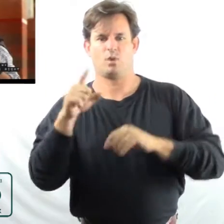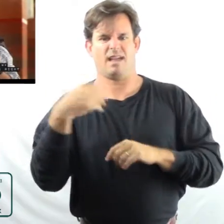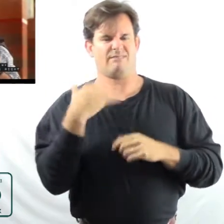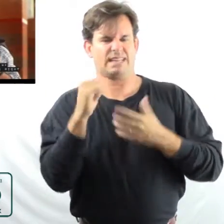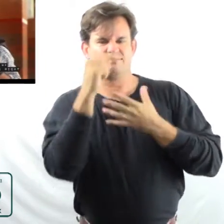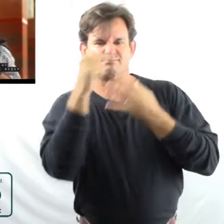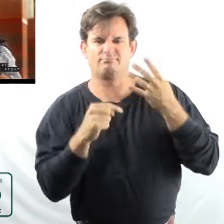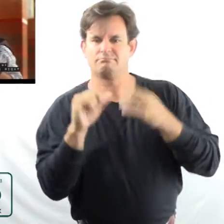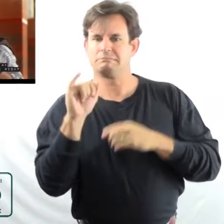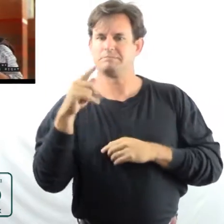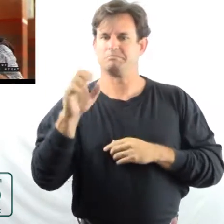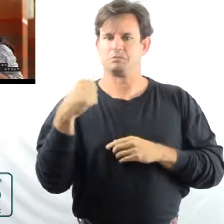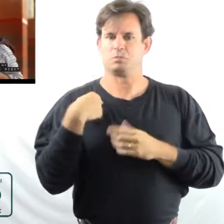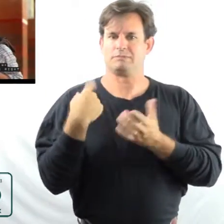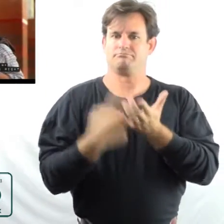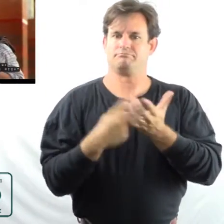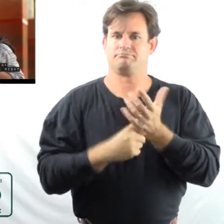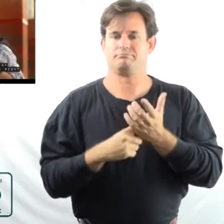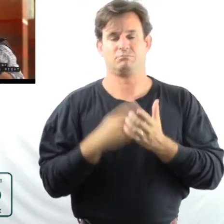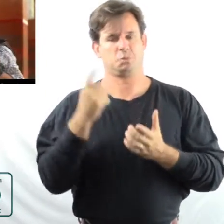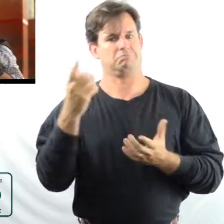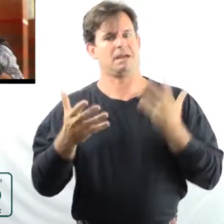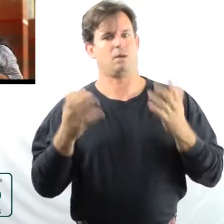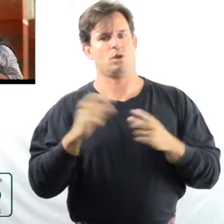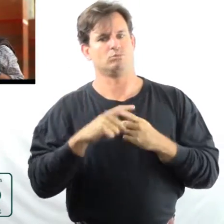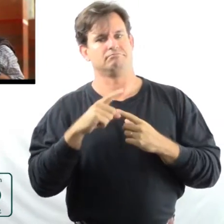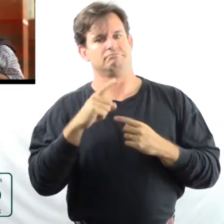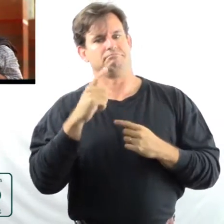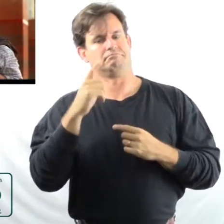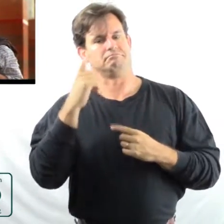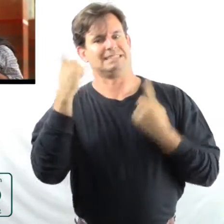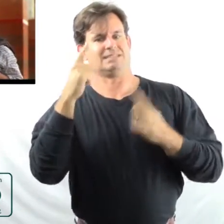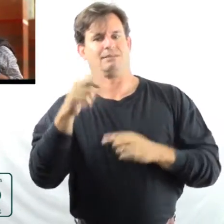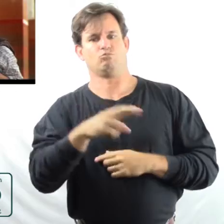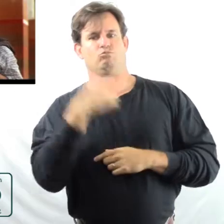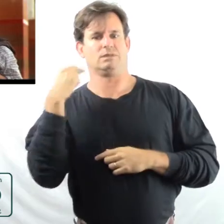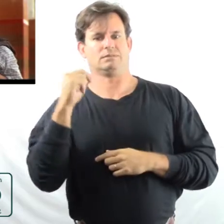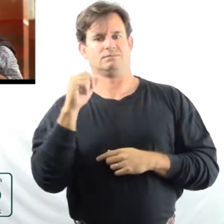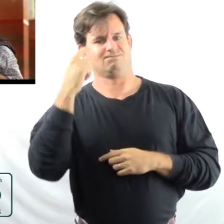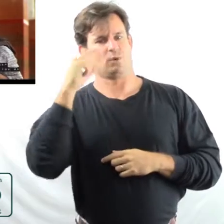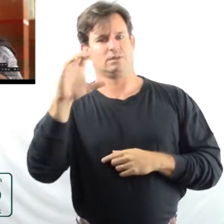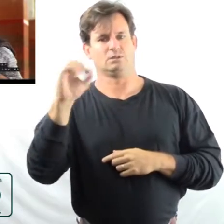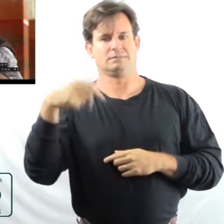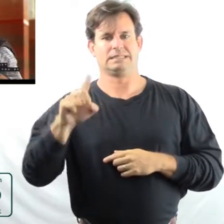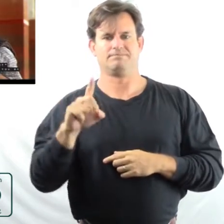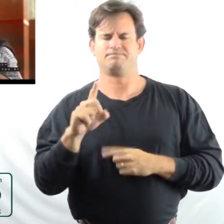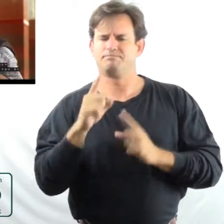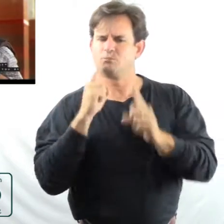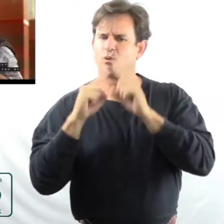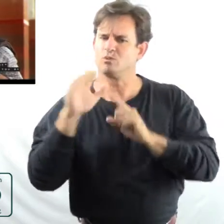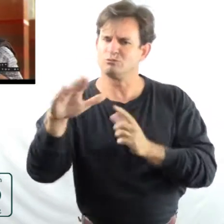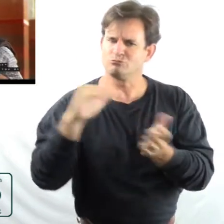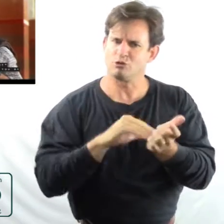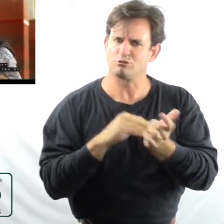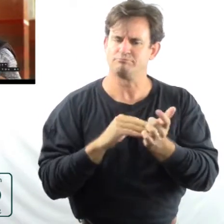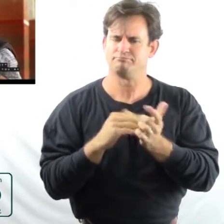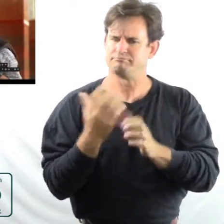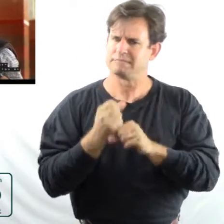symptoms that we talked about earlier, you might be at risk for COPD. Talk to your doctor and get tested.